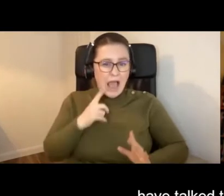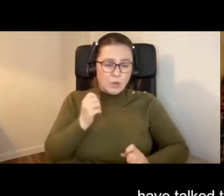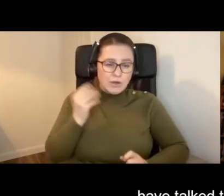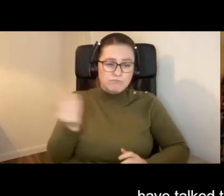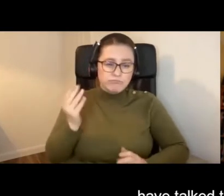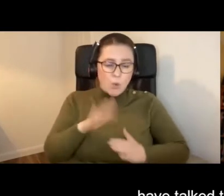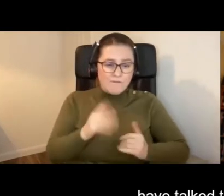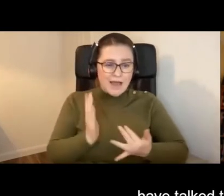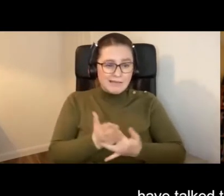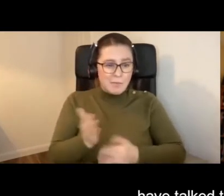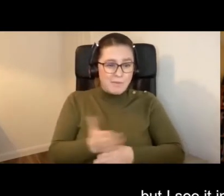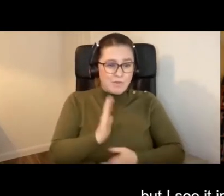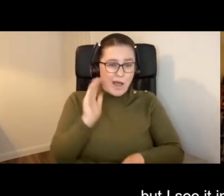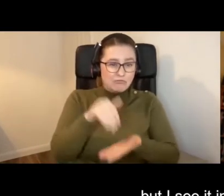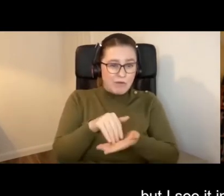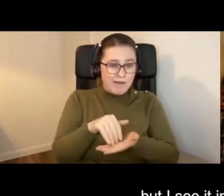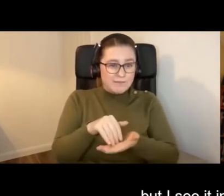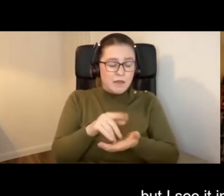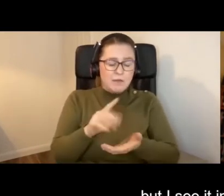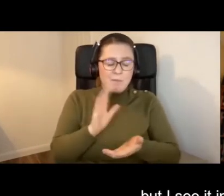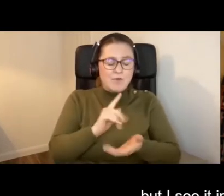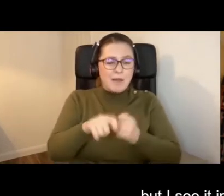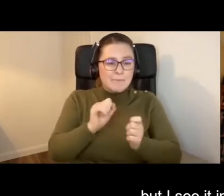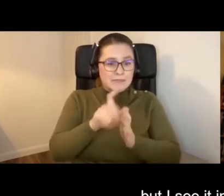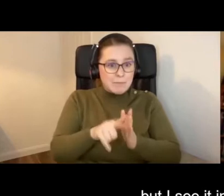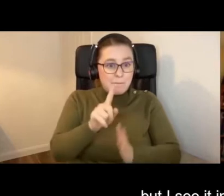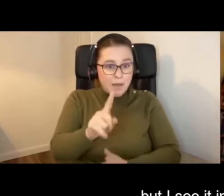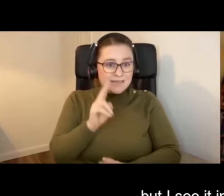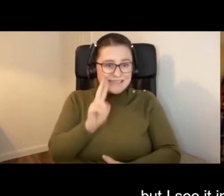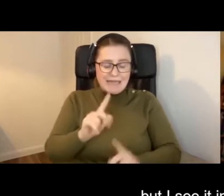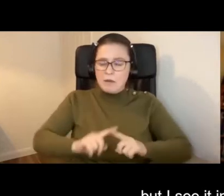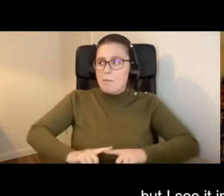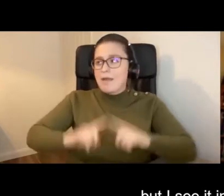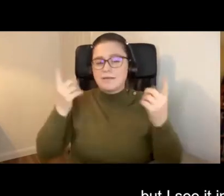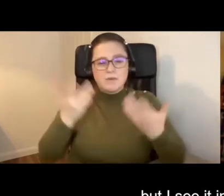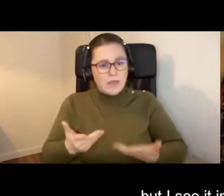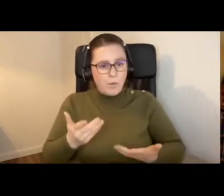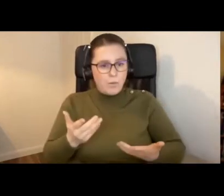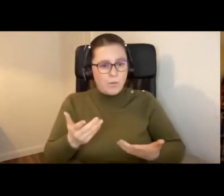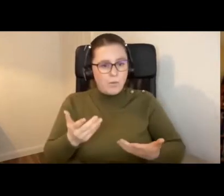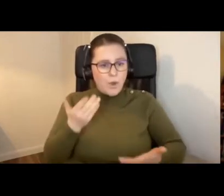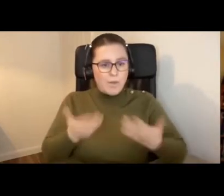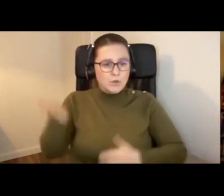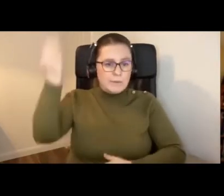accessibility before I came disabled, but I see it in a different light now than I did before.